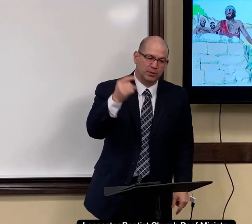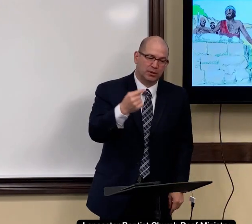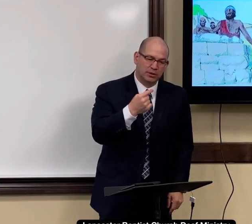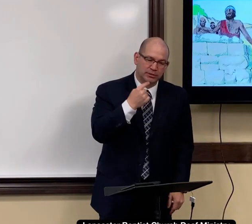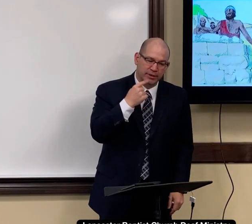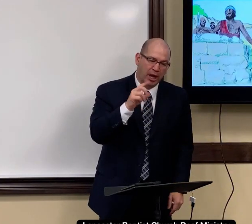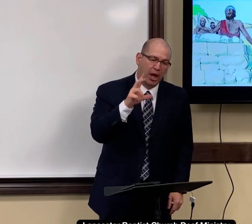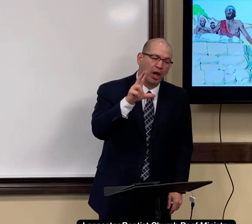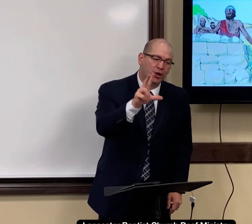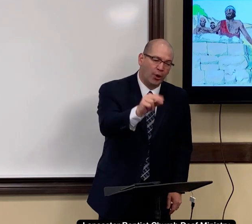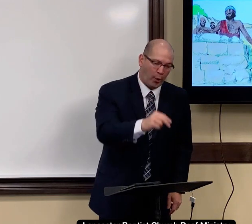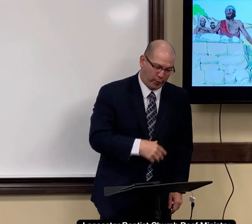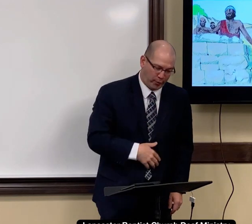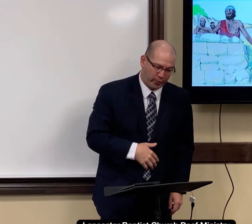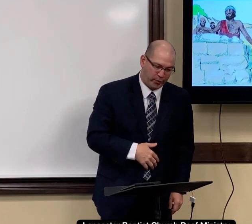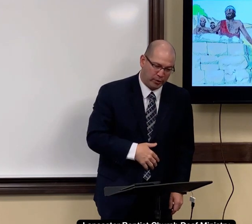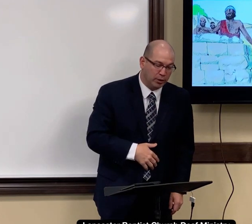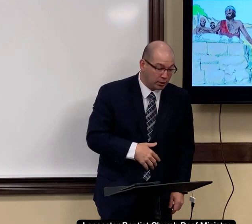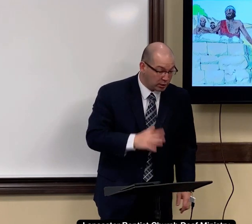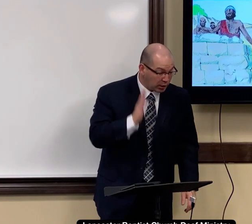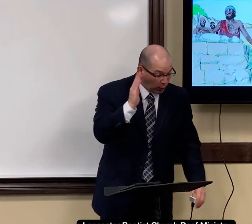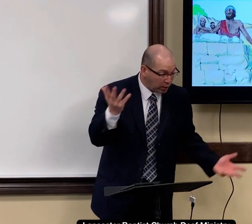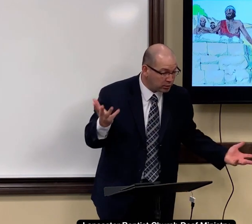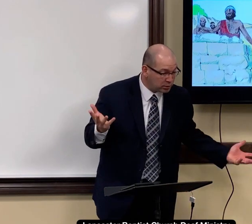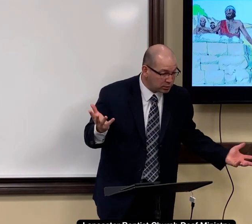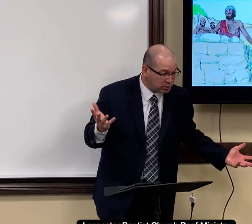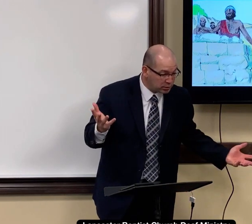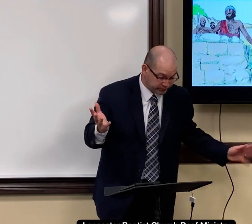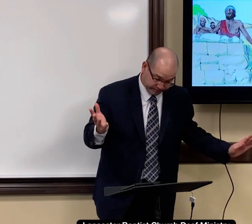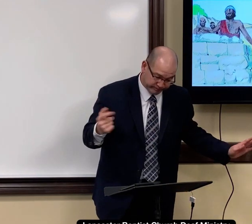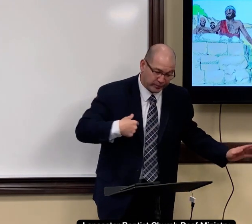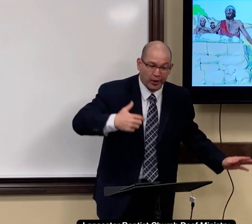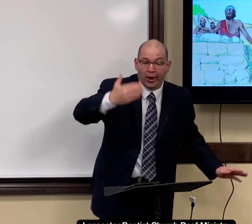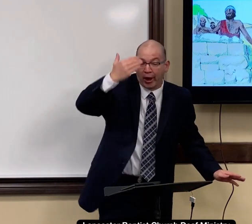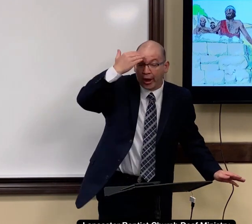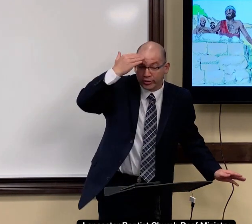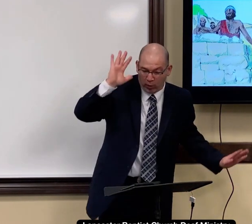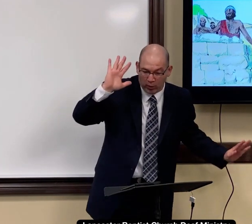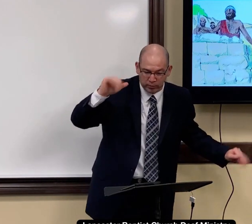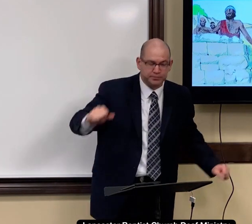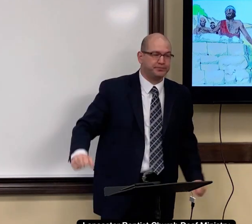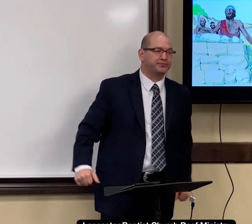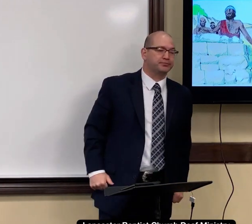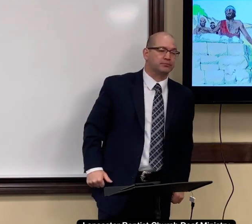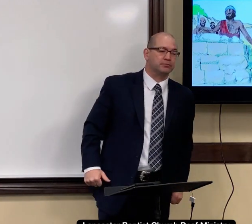you he's going to refuse he's going to say no he will i know this